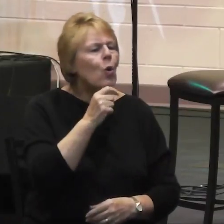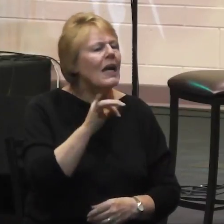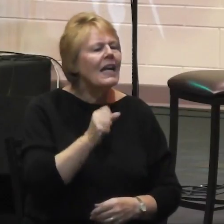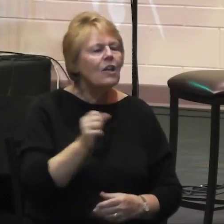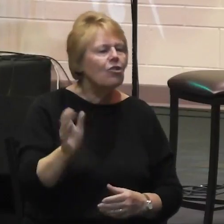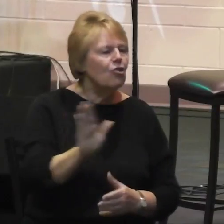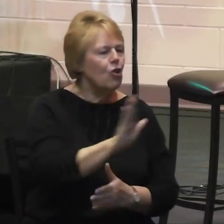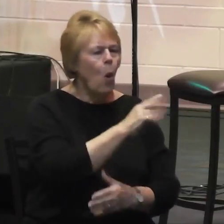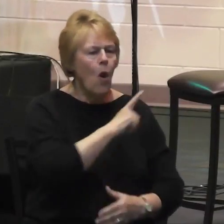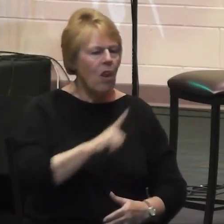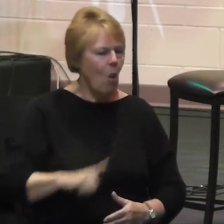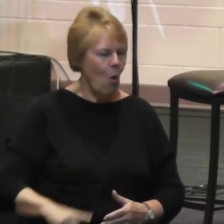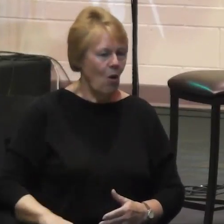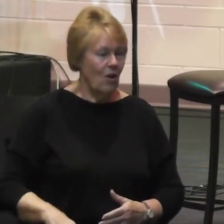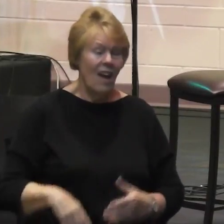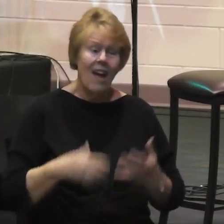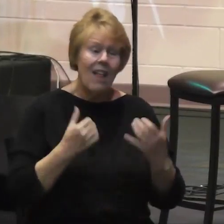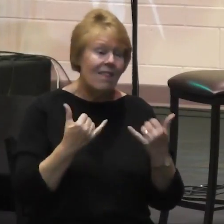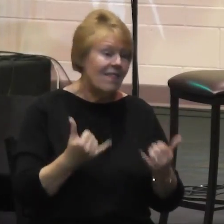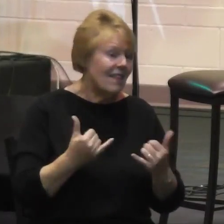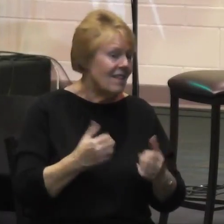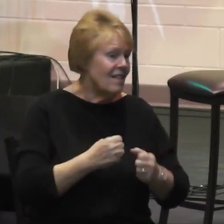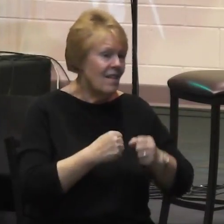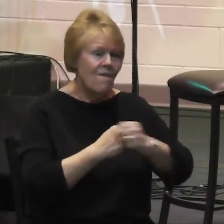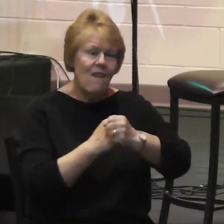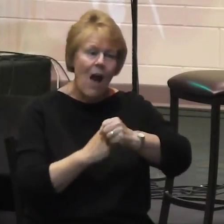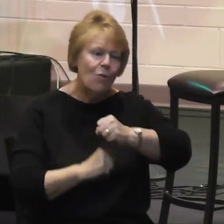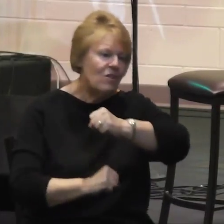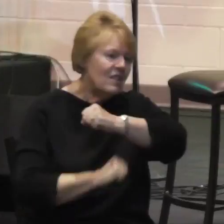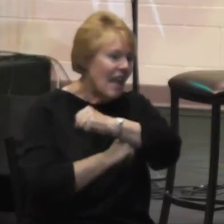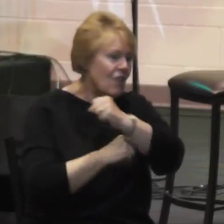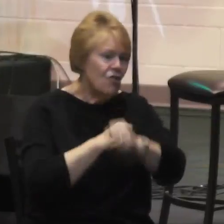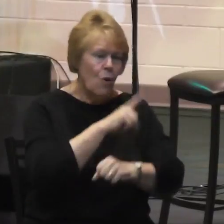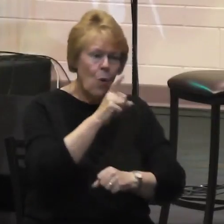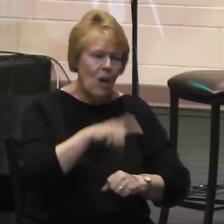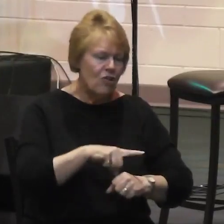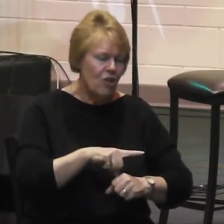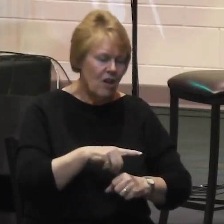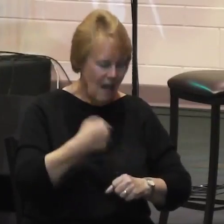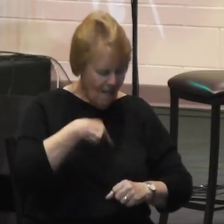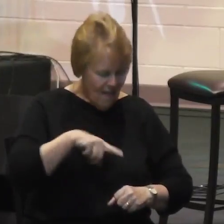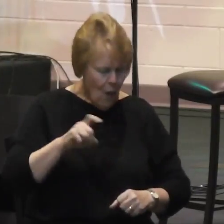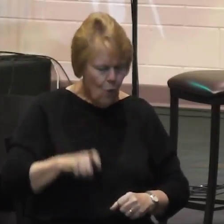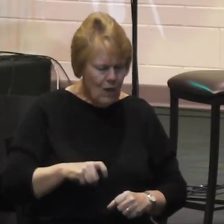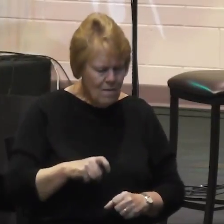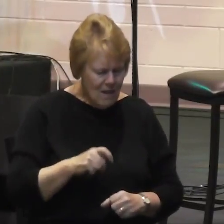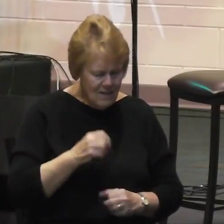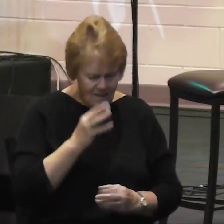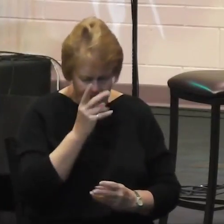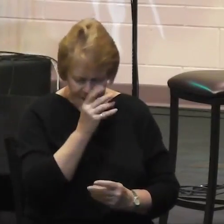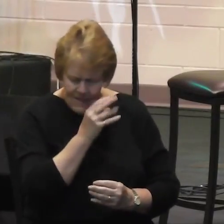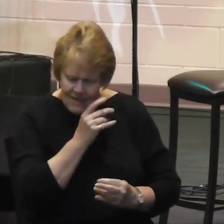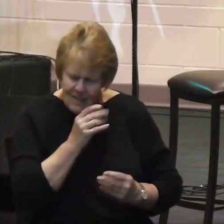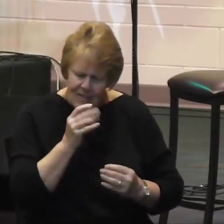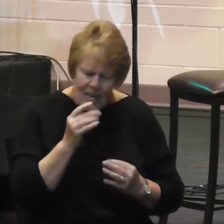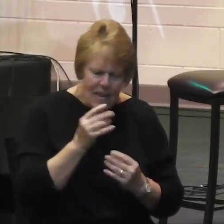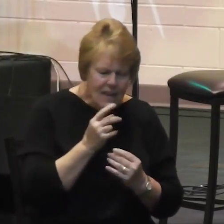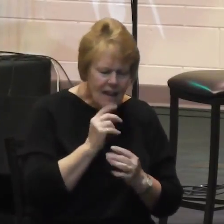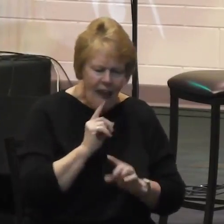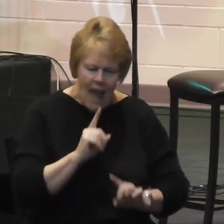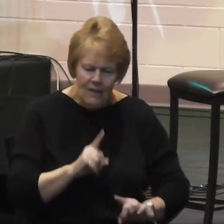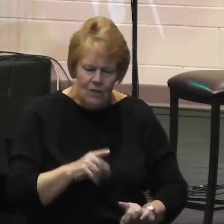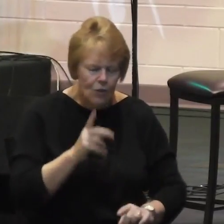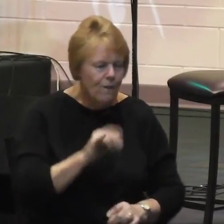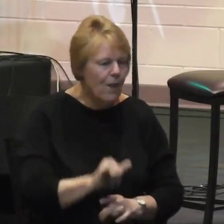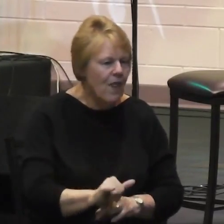This is a foundational question that we must ask and seek answers for ourselves. You know, it's a question